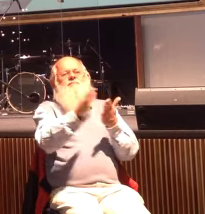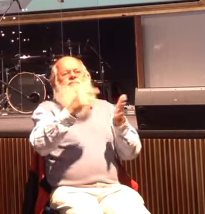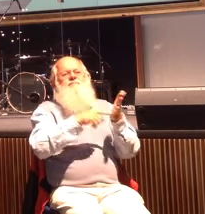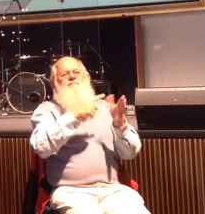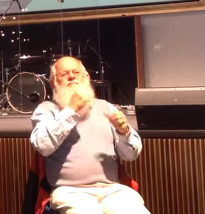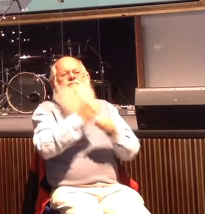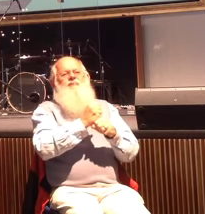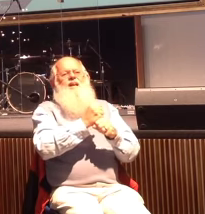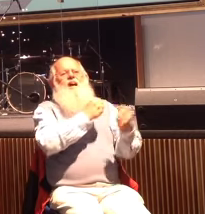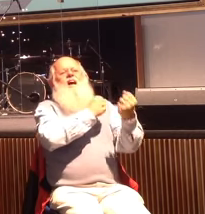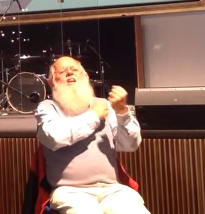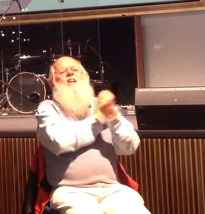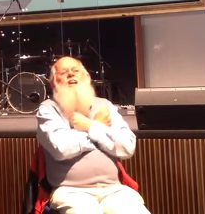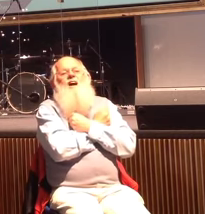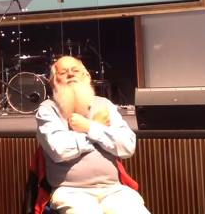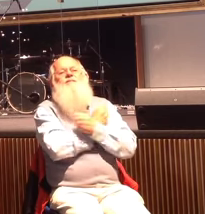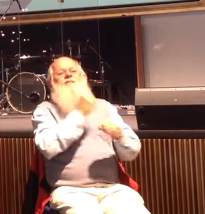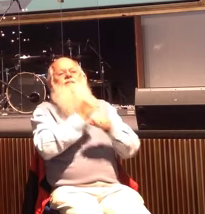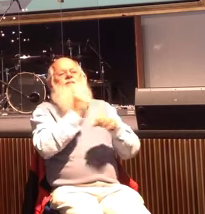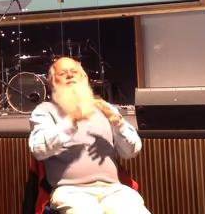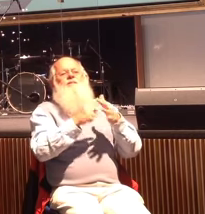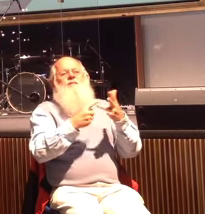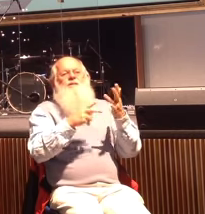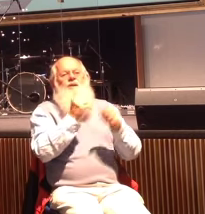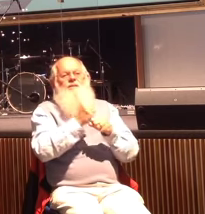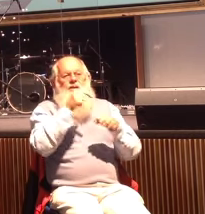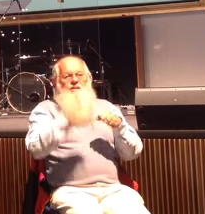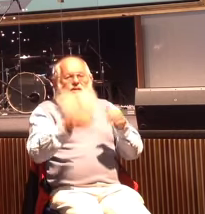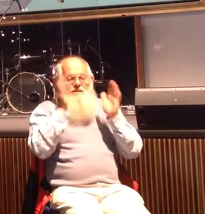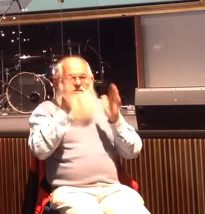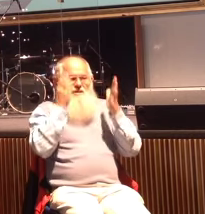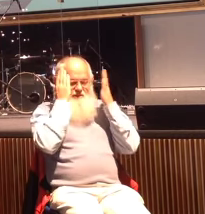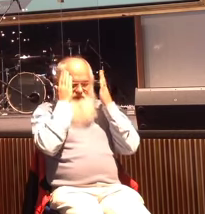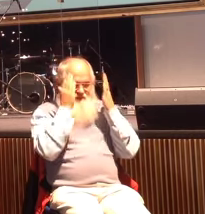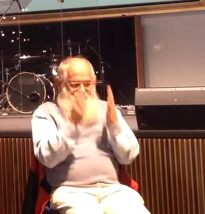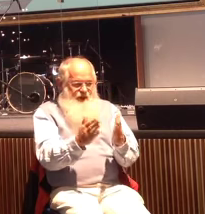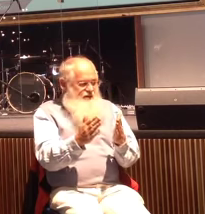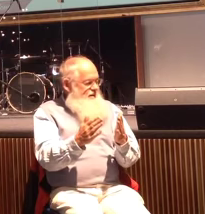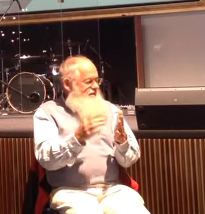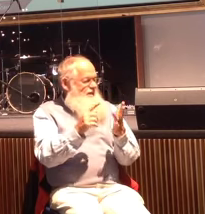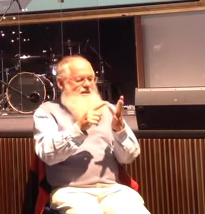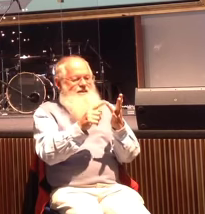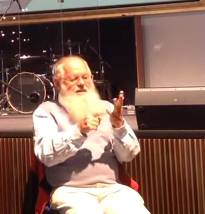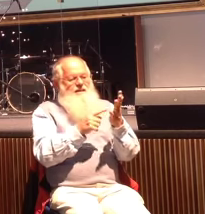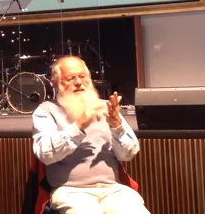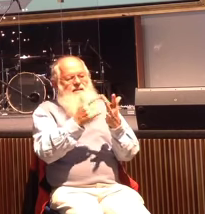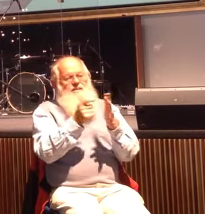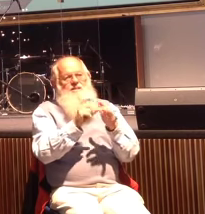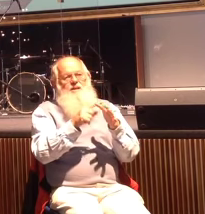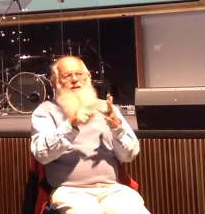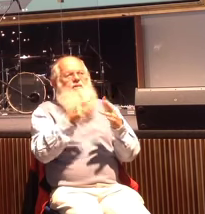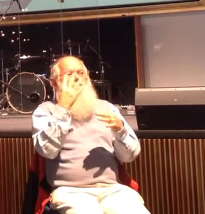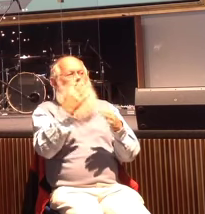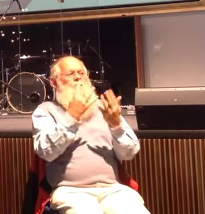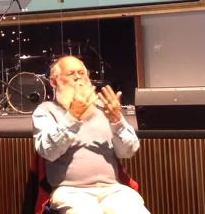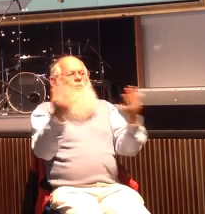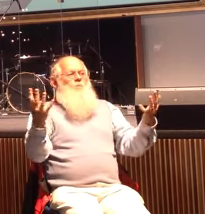me, what that says to me is that this church's focus is actually outside of the four walls of this place. Because